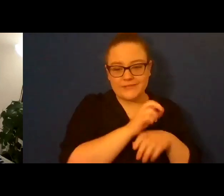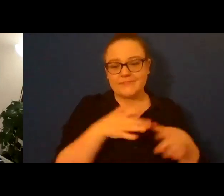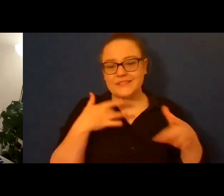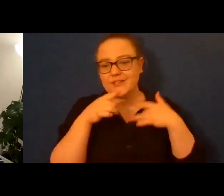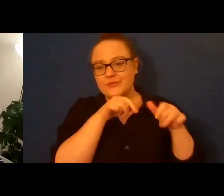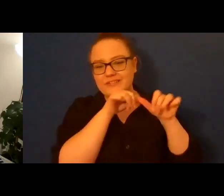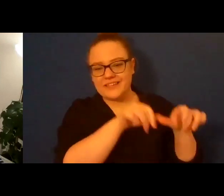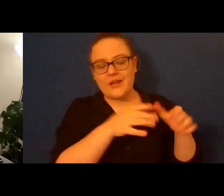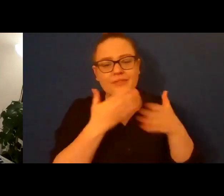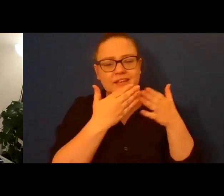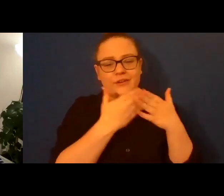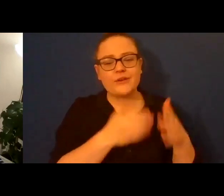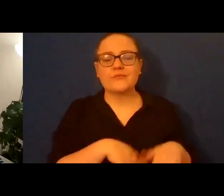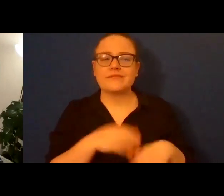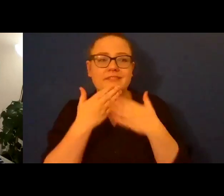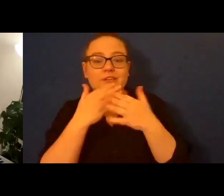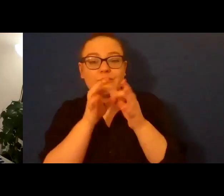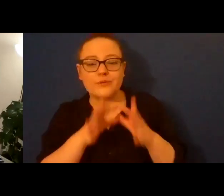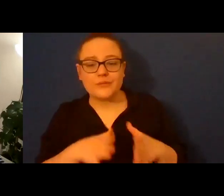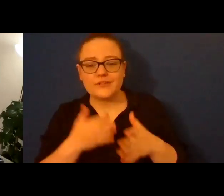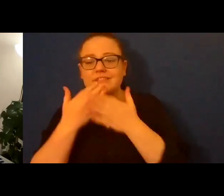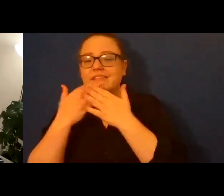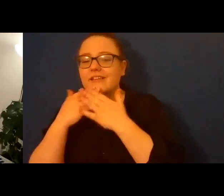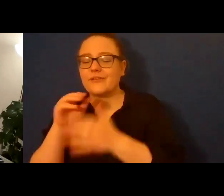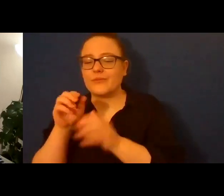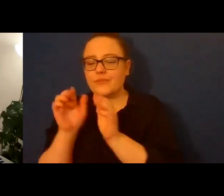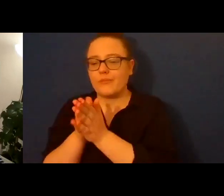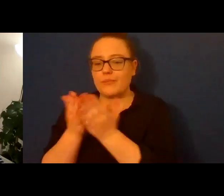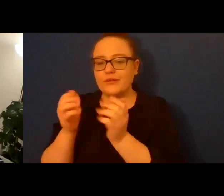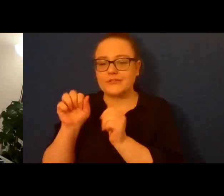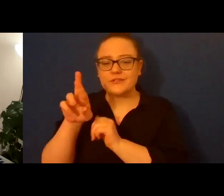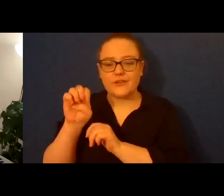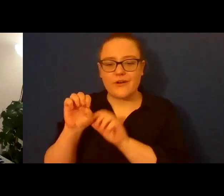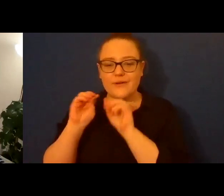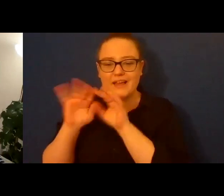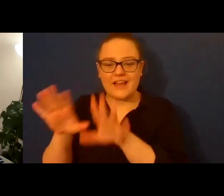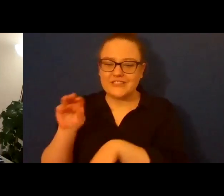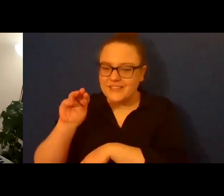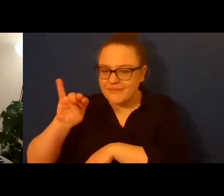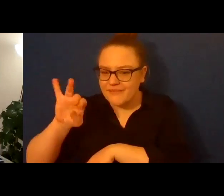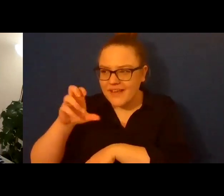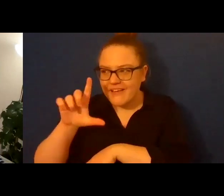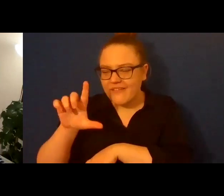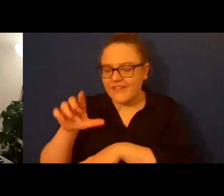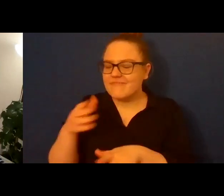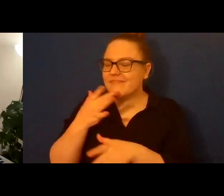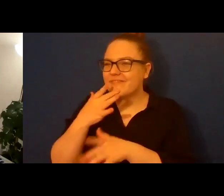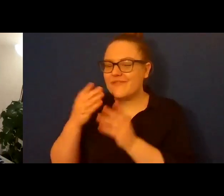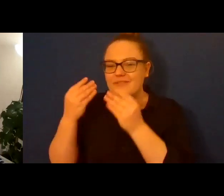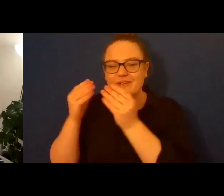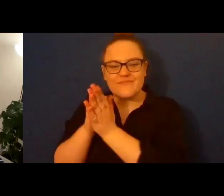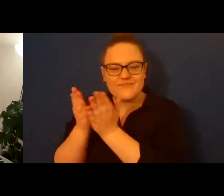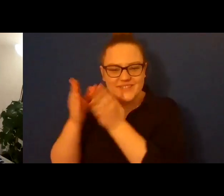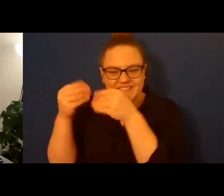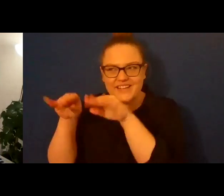interpreters in Books Are Magic and especially Michael, who is one of my favorite booksellers in the world, and all my fellow readers. These readings